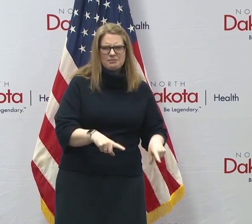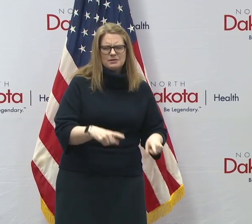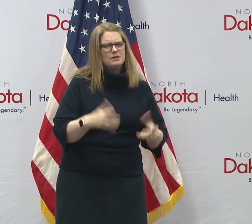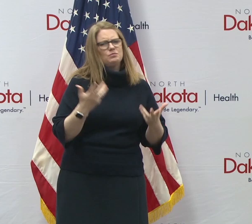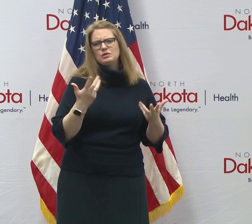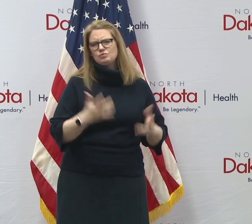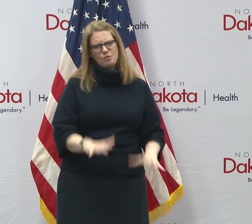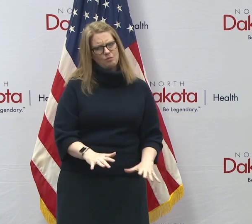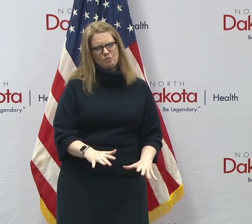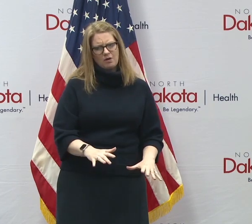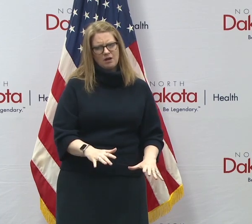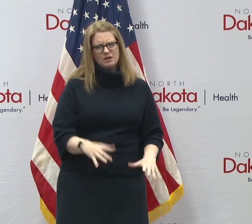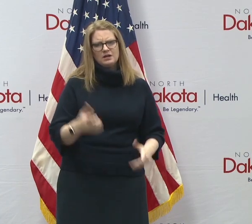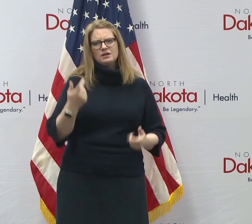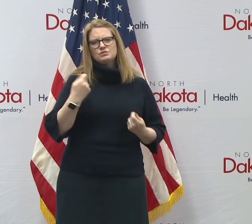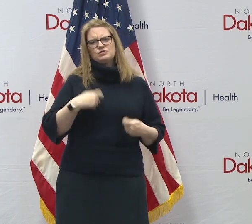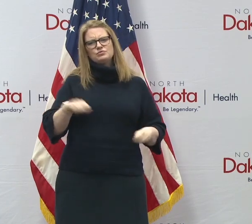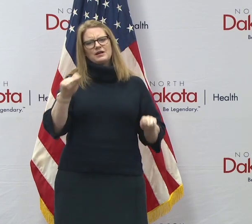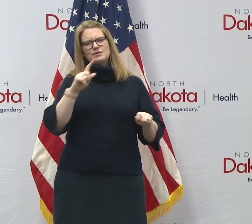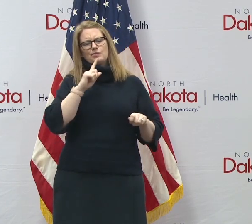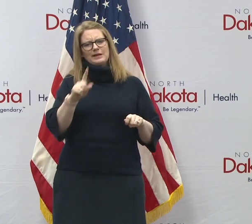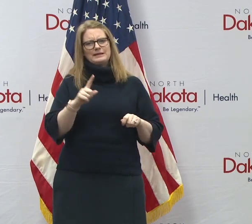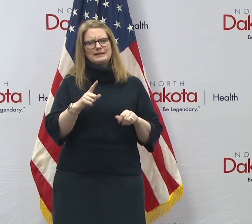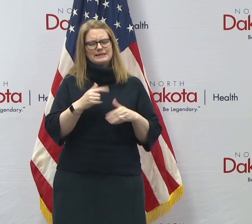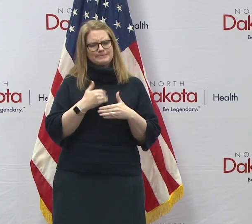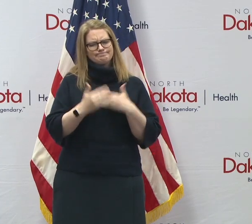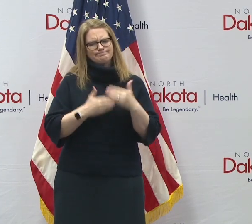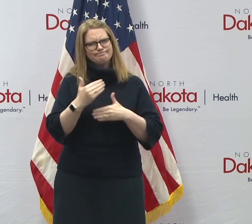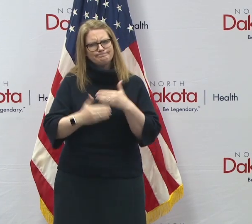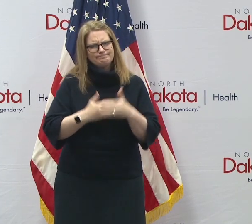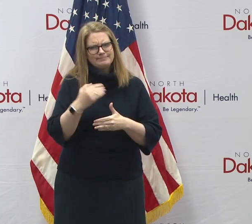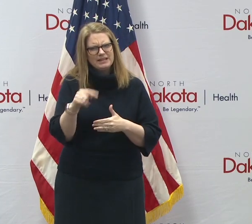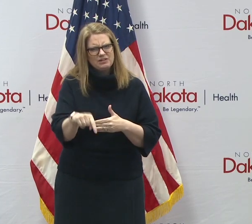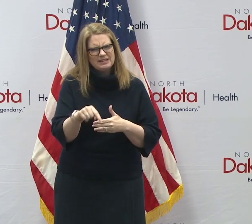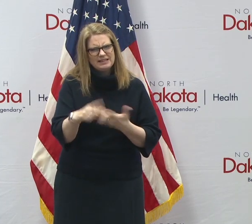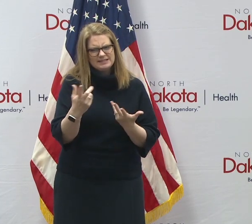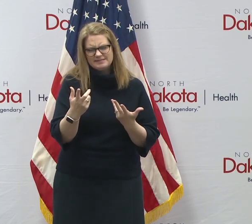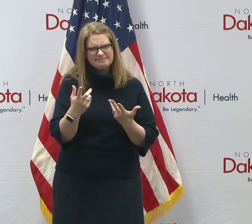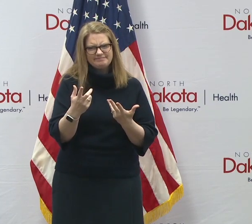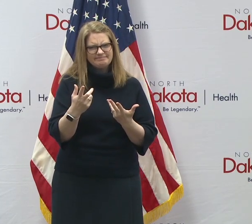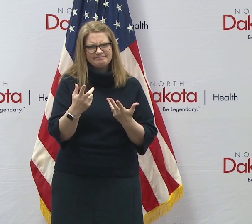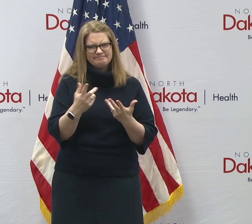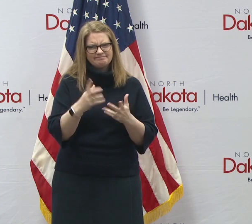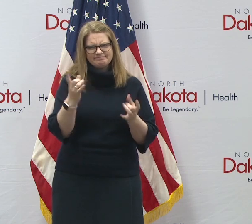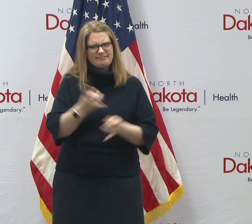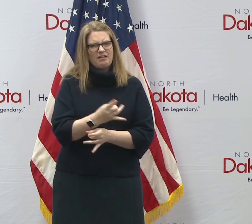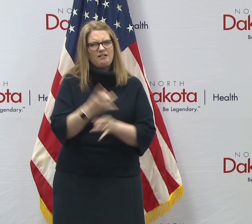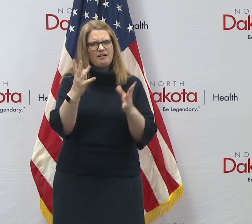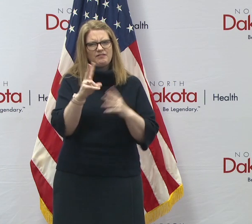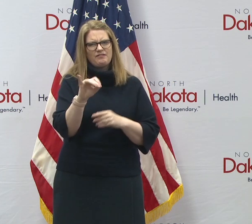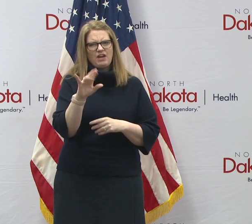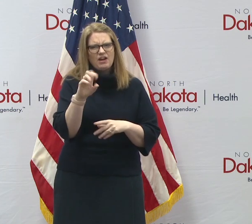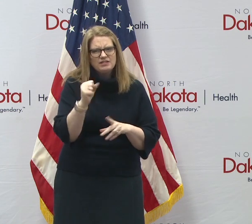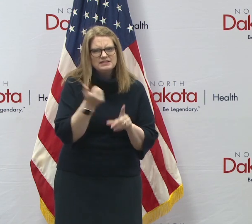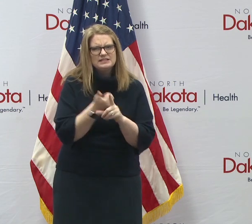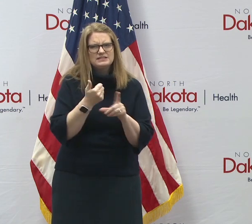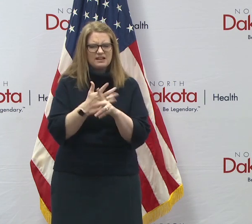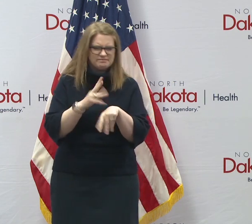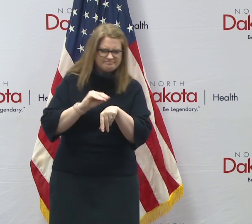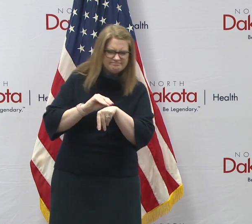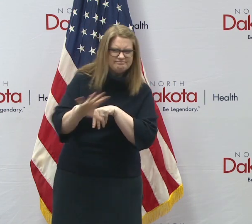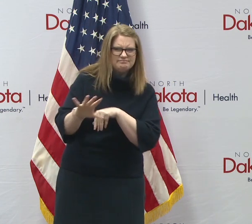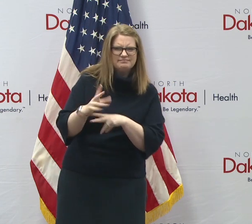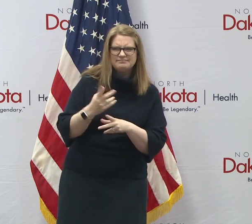this invisible assailant, which has such a deadly effect on elderly and people with